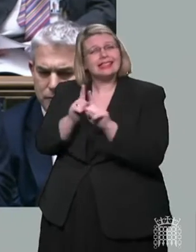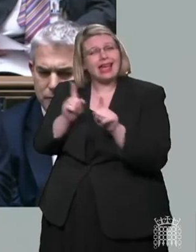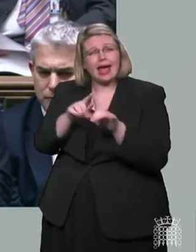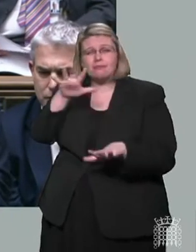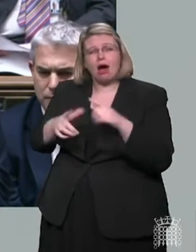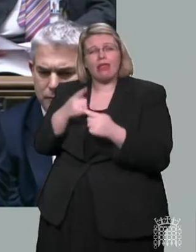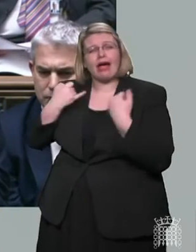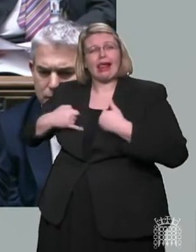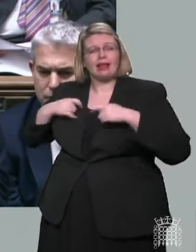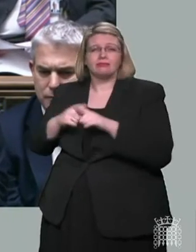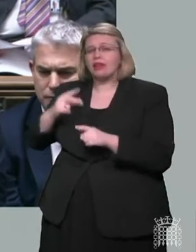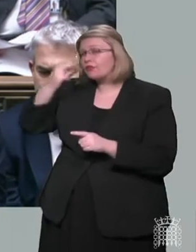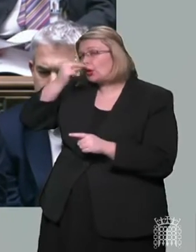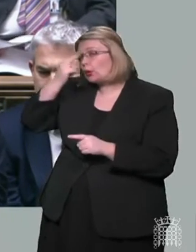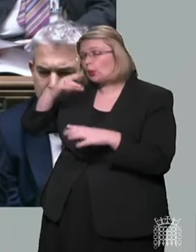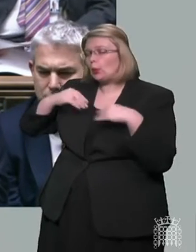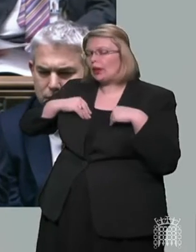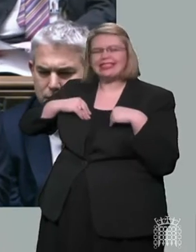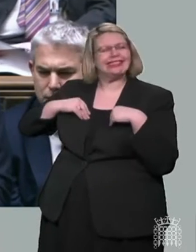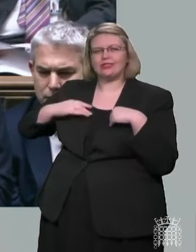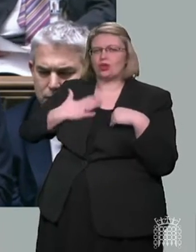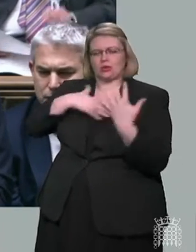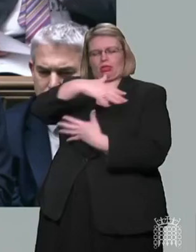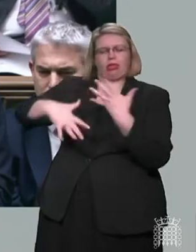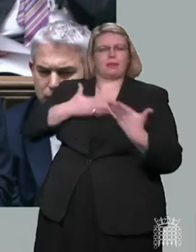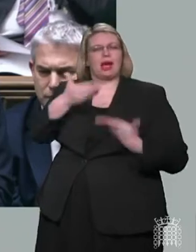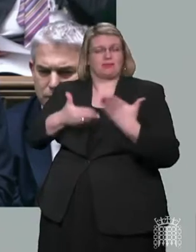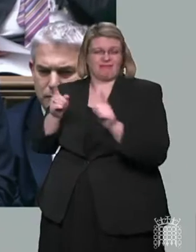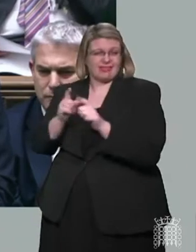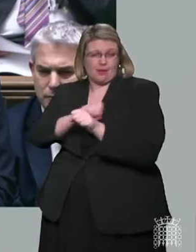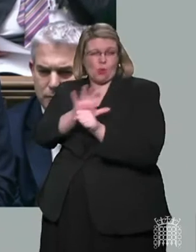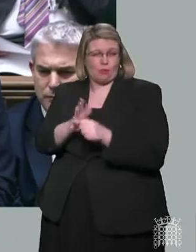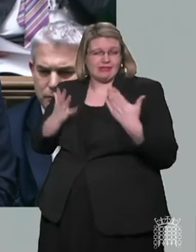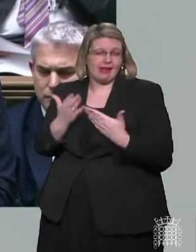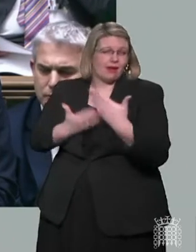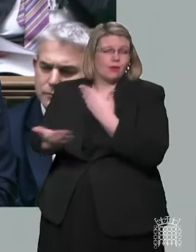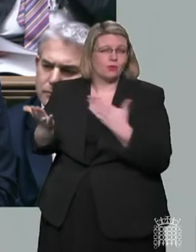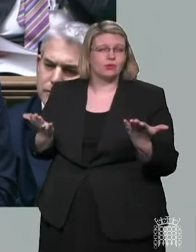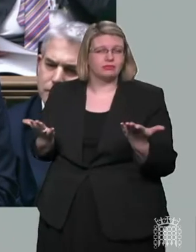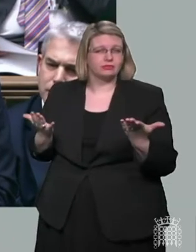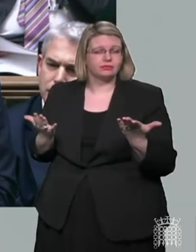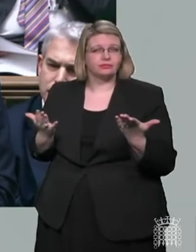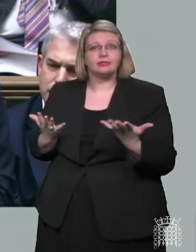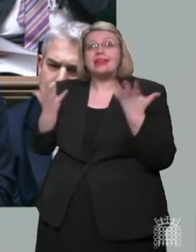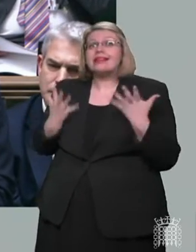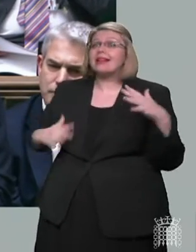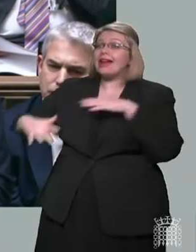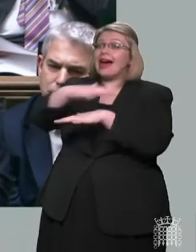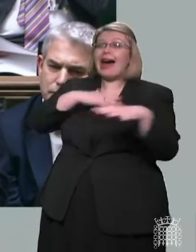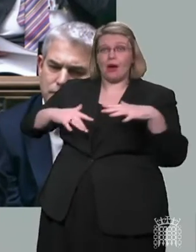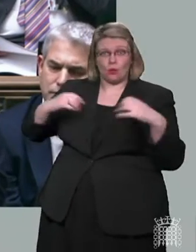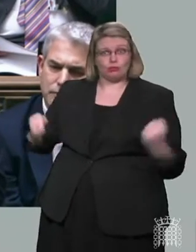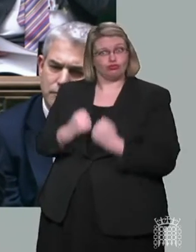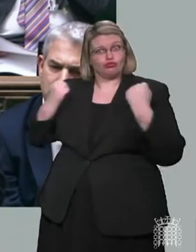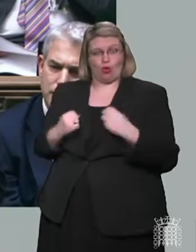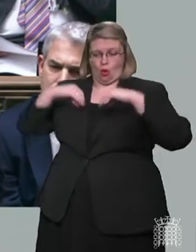be considerate to others. Mr Speaker, it's only because levels of immunity are so high